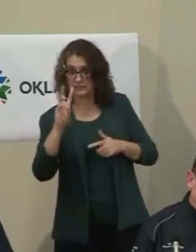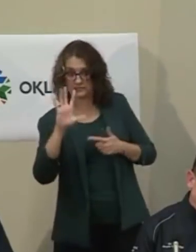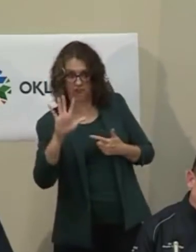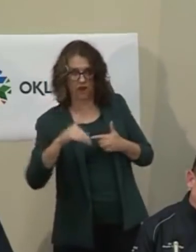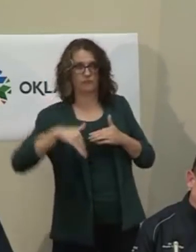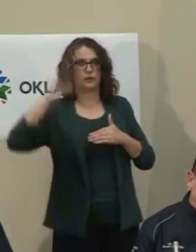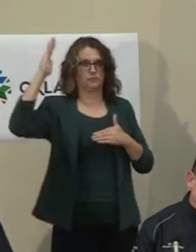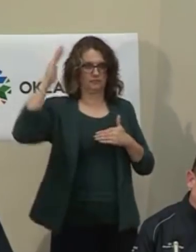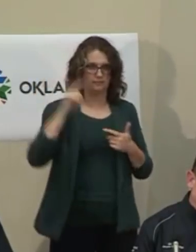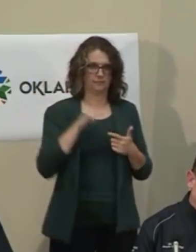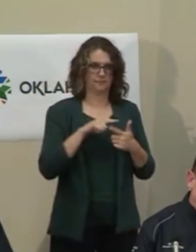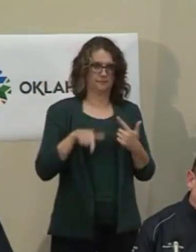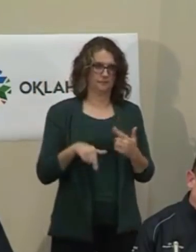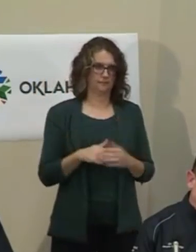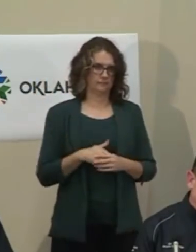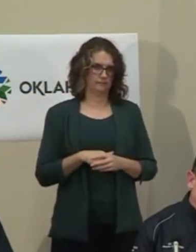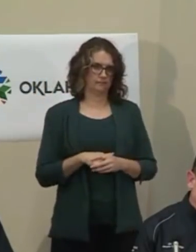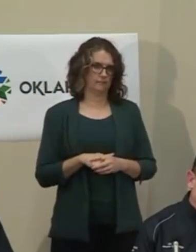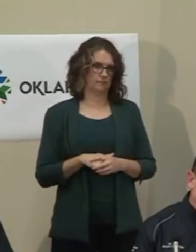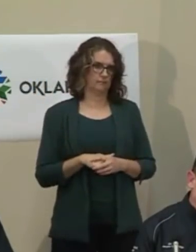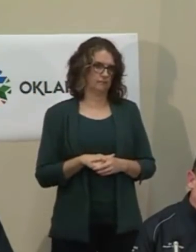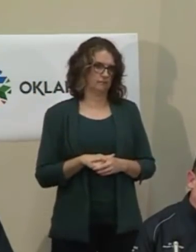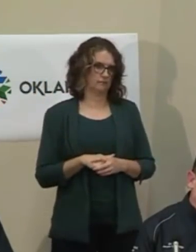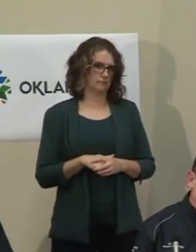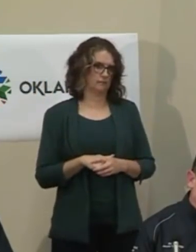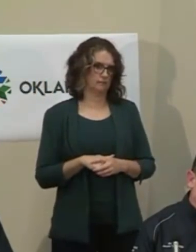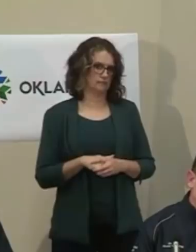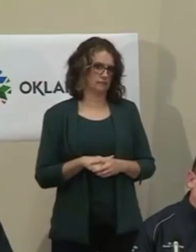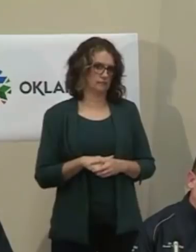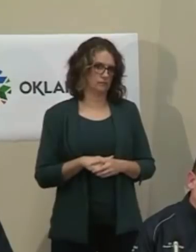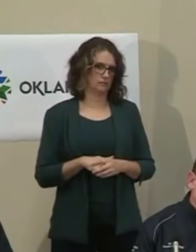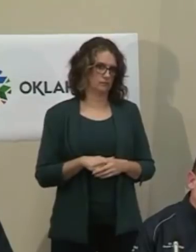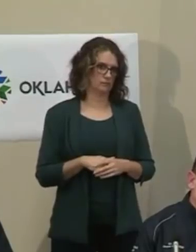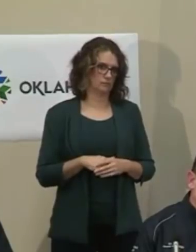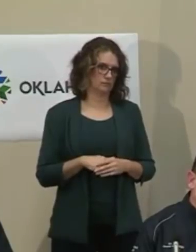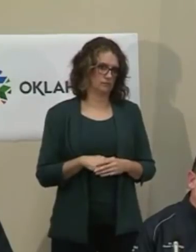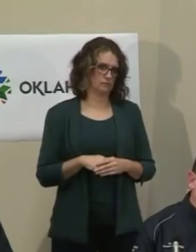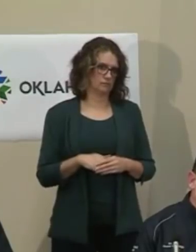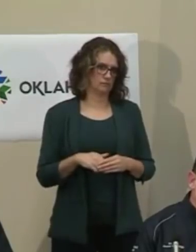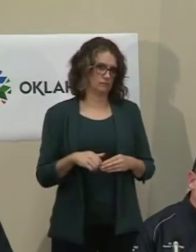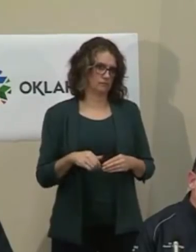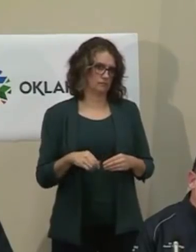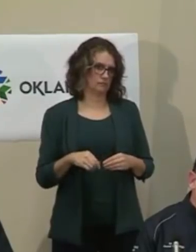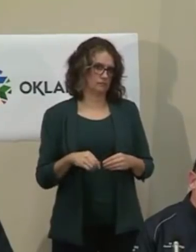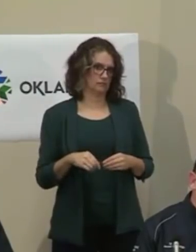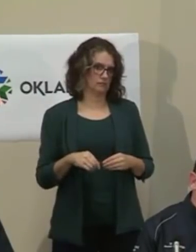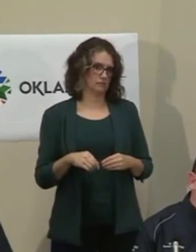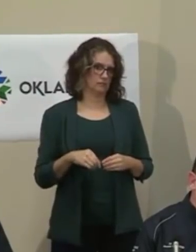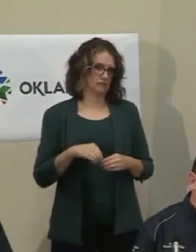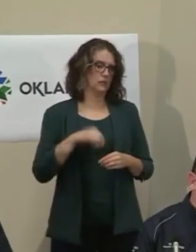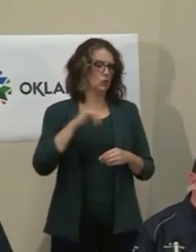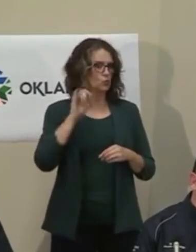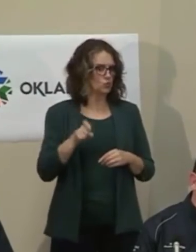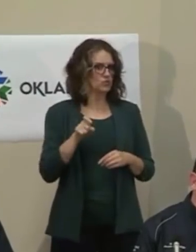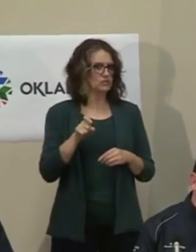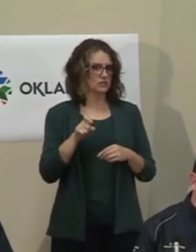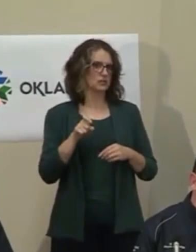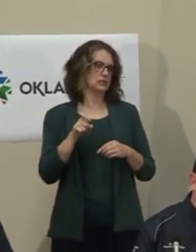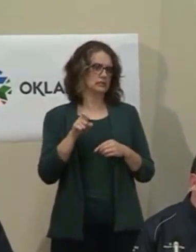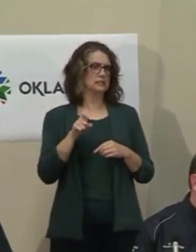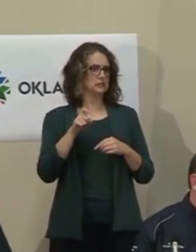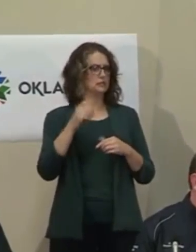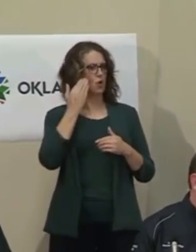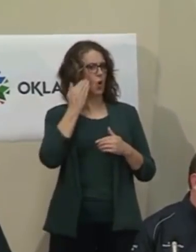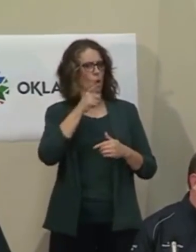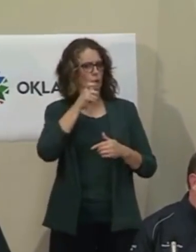adequate testing to be able to know what patients we need to be utilizing the protective equipment on is key in